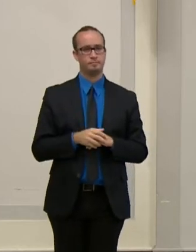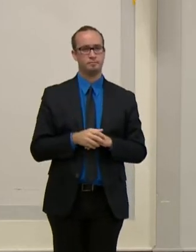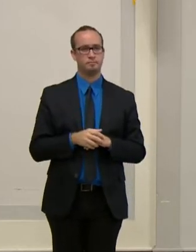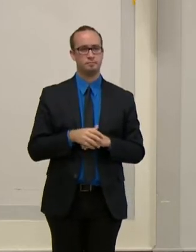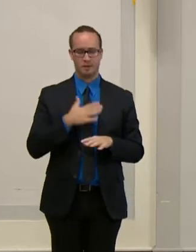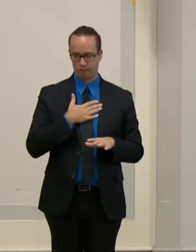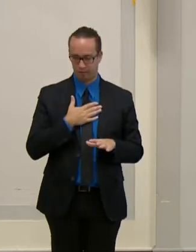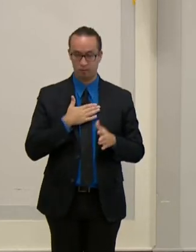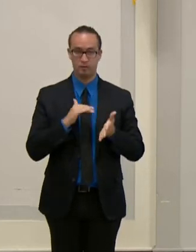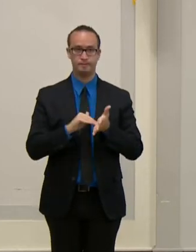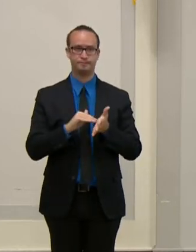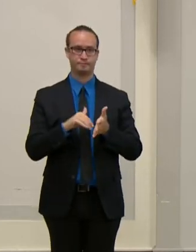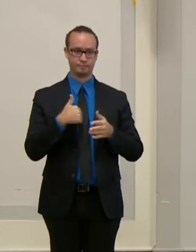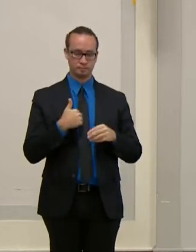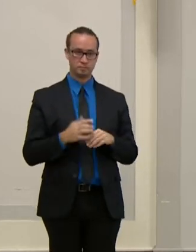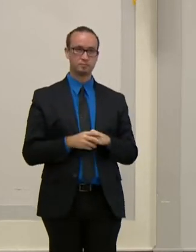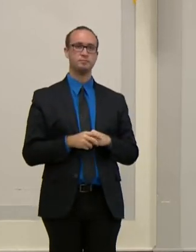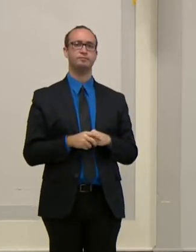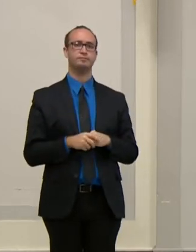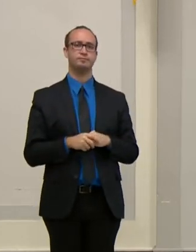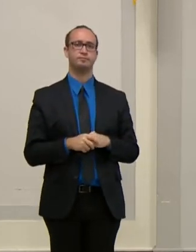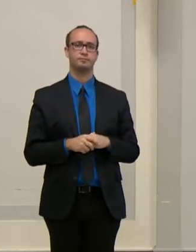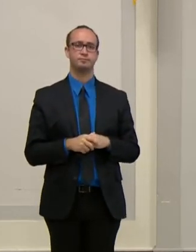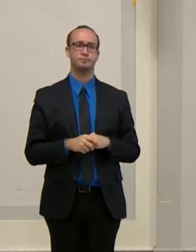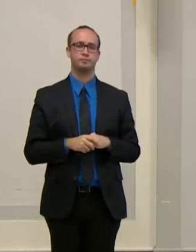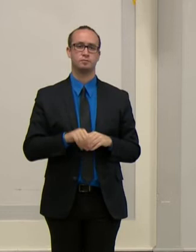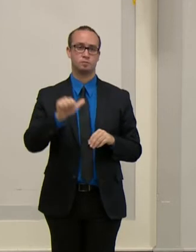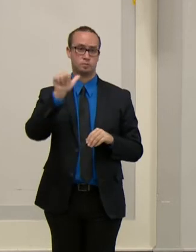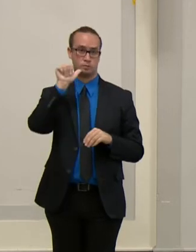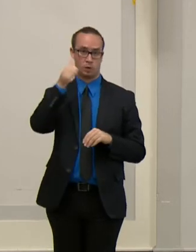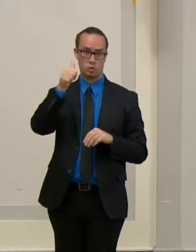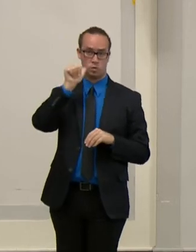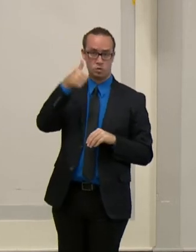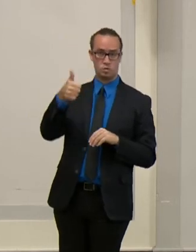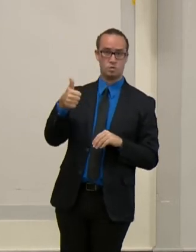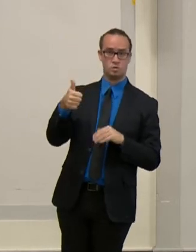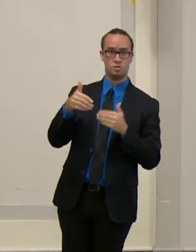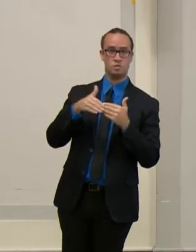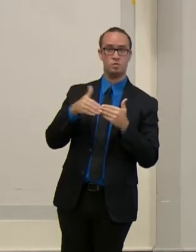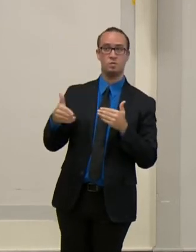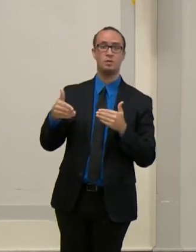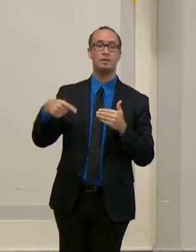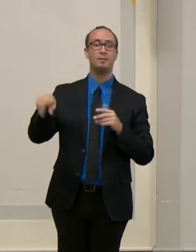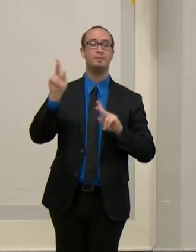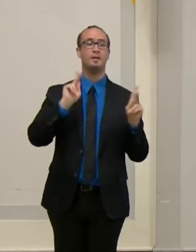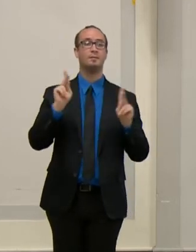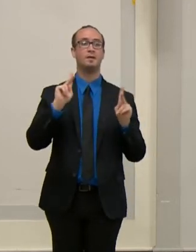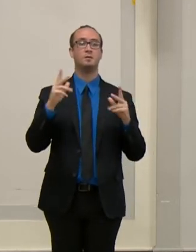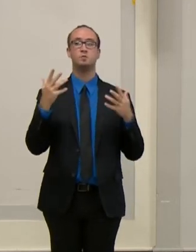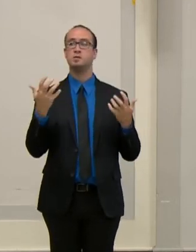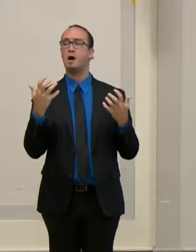everyone in Maryland, both residents and visitors, will have the ability to text 911 in the event of an emergency.